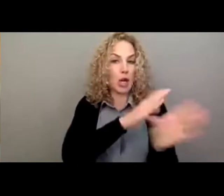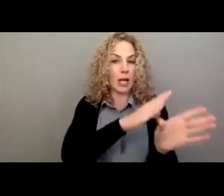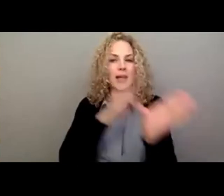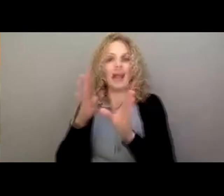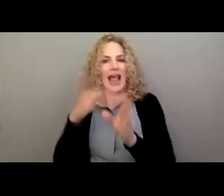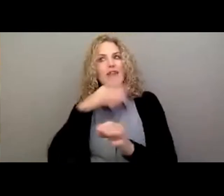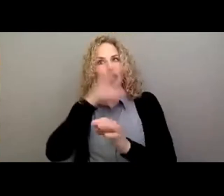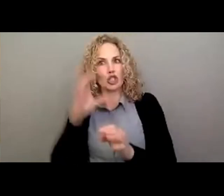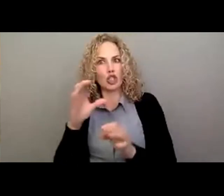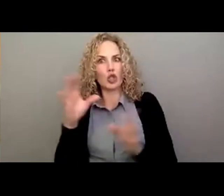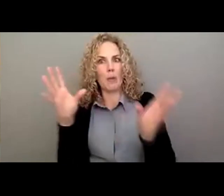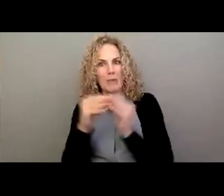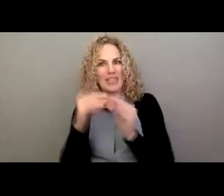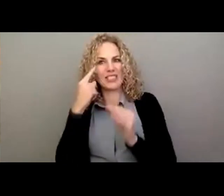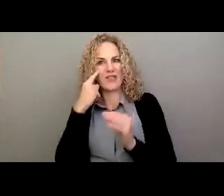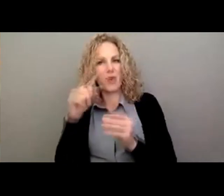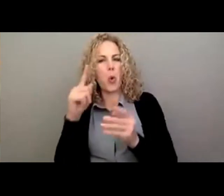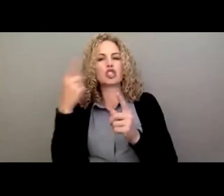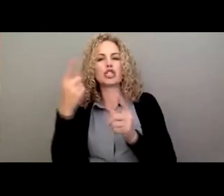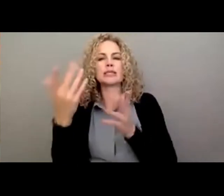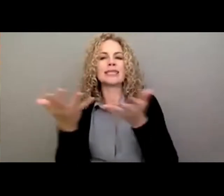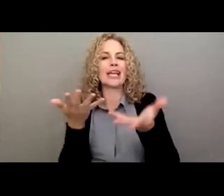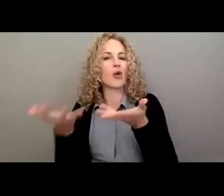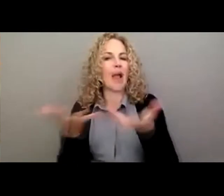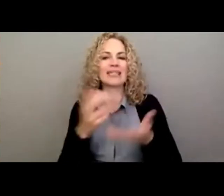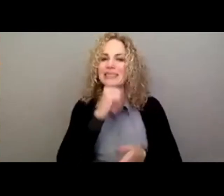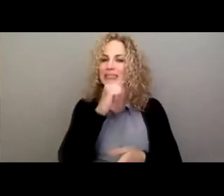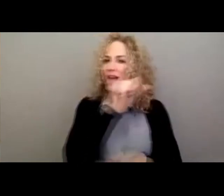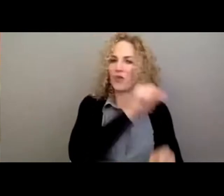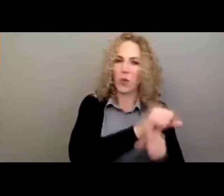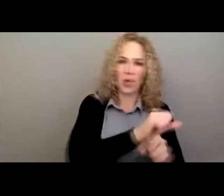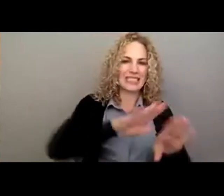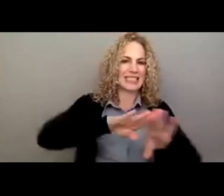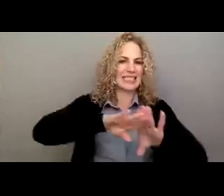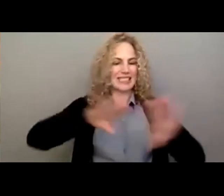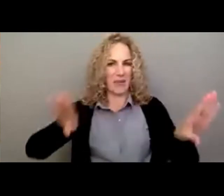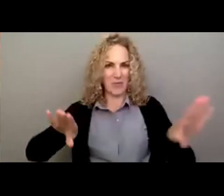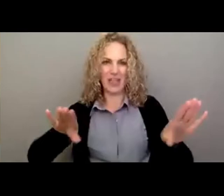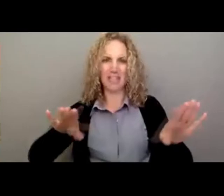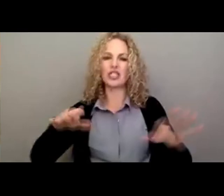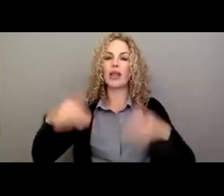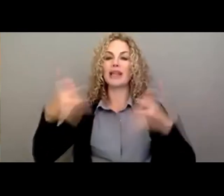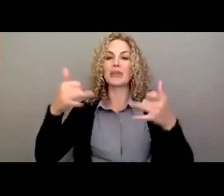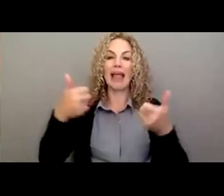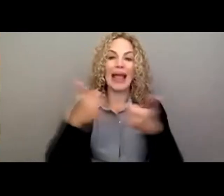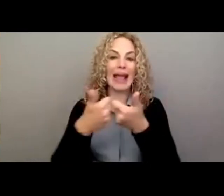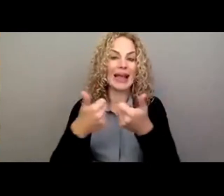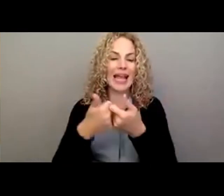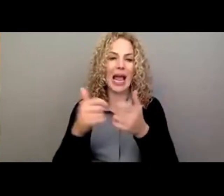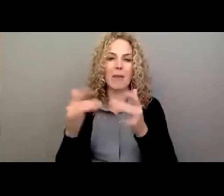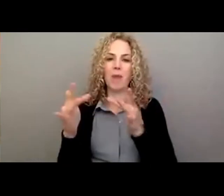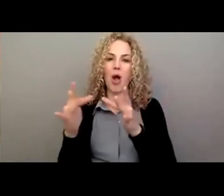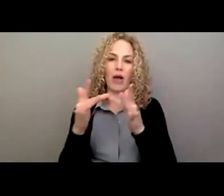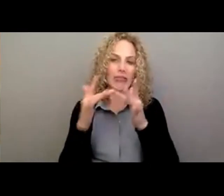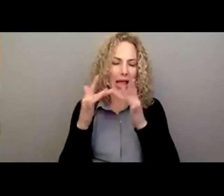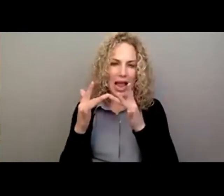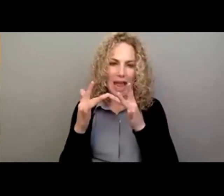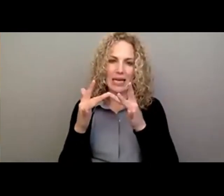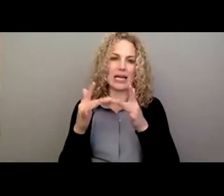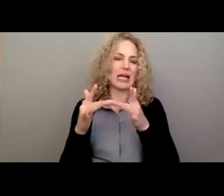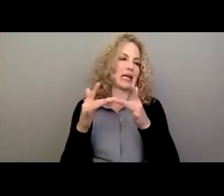with others at work, but not to work. Let's play a game online. Let's, you know,